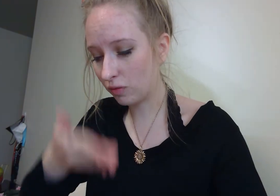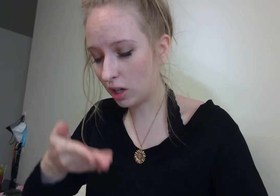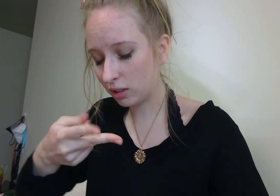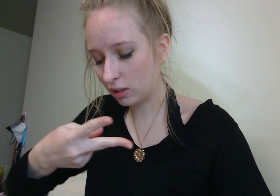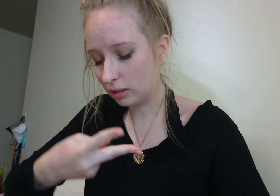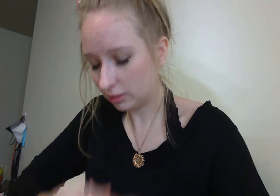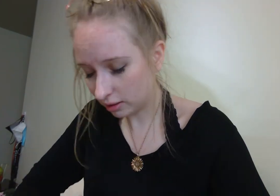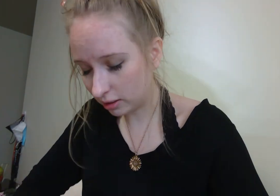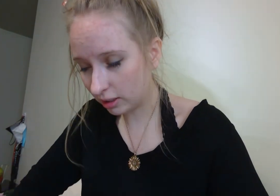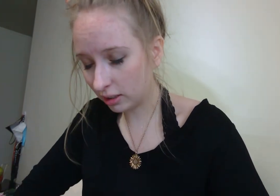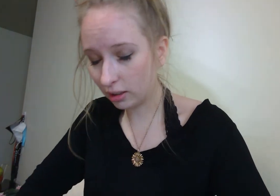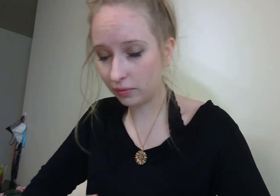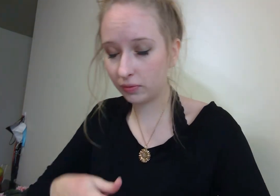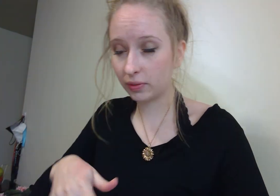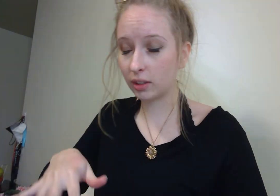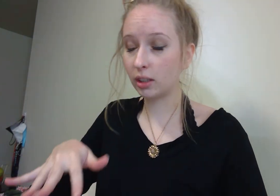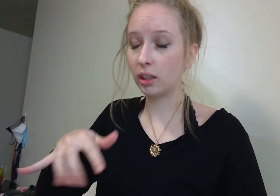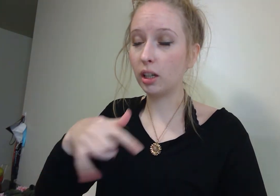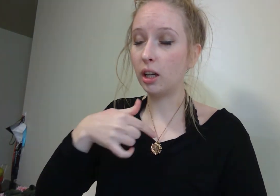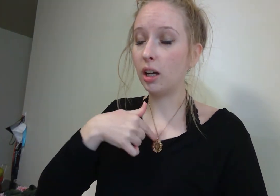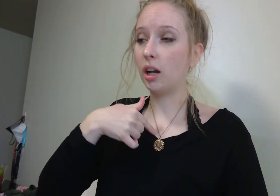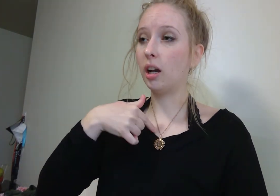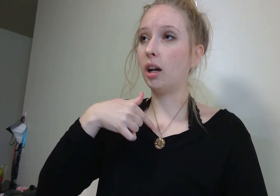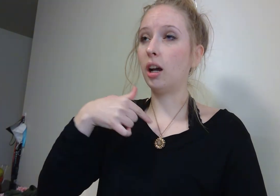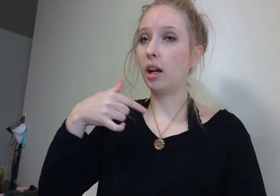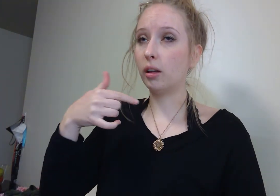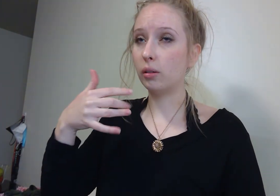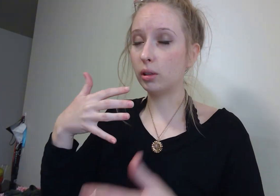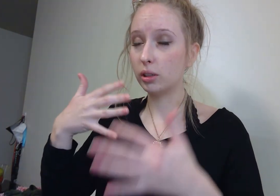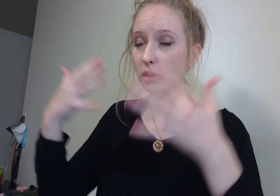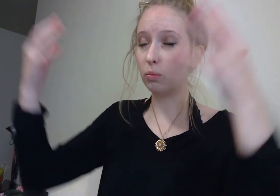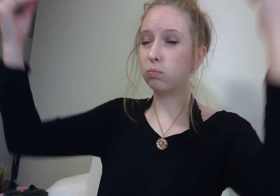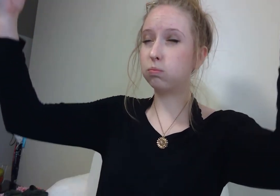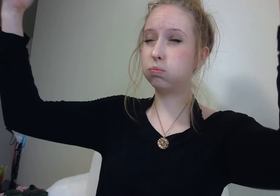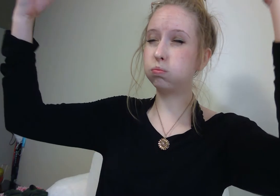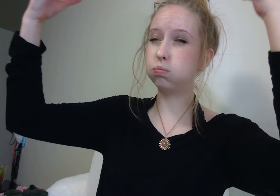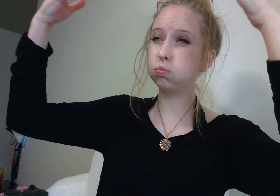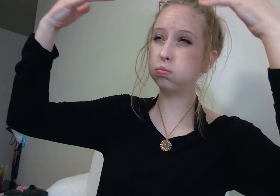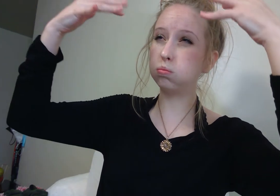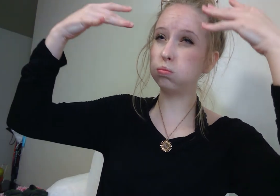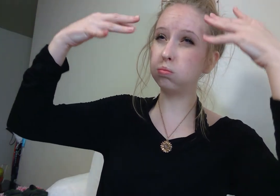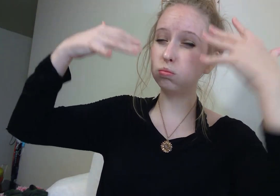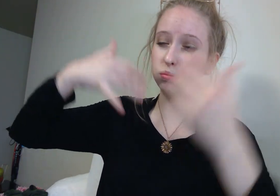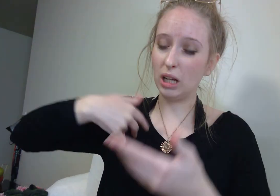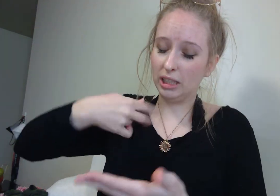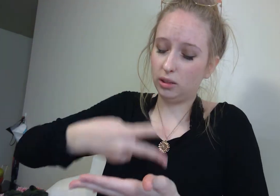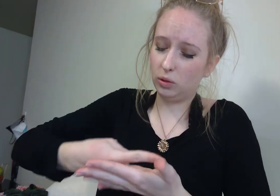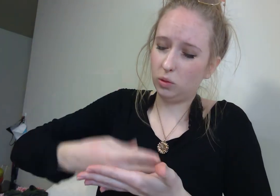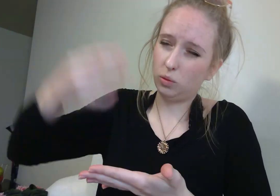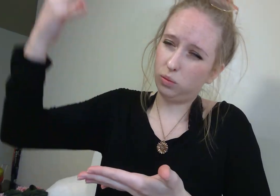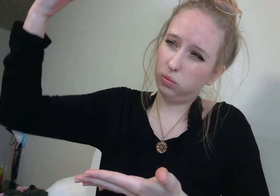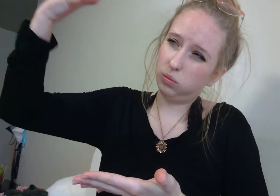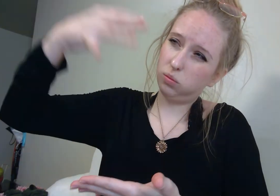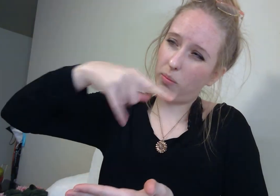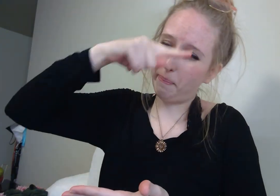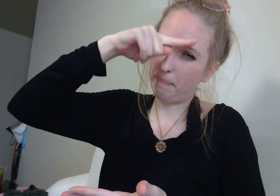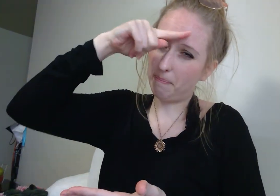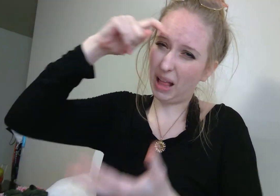And after I landed there, I just got pelt hit with debris coming out of this big black cloud. And then I felt it.